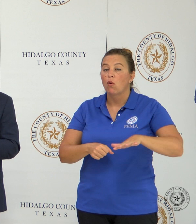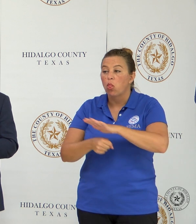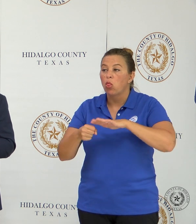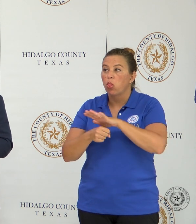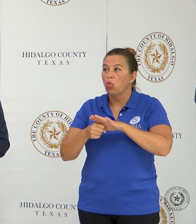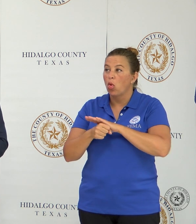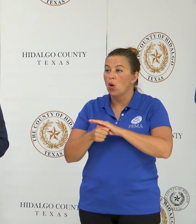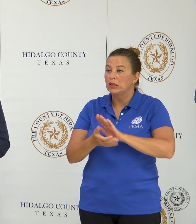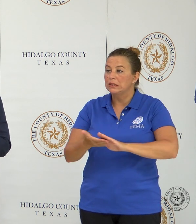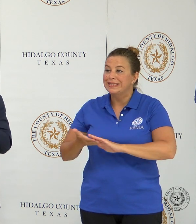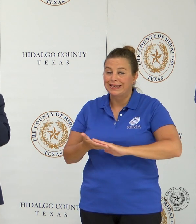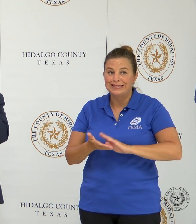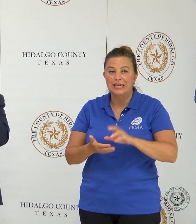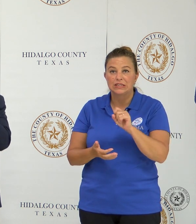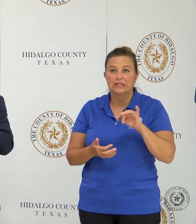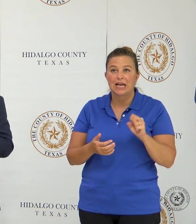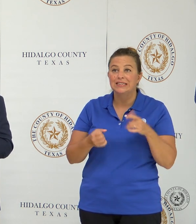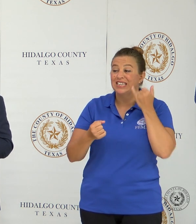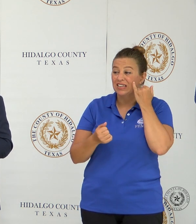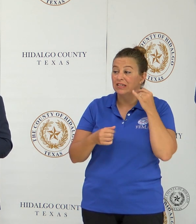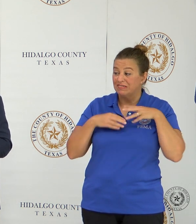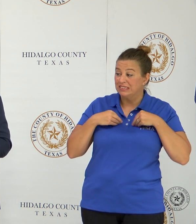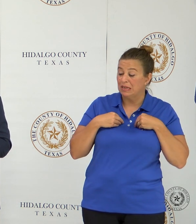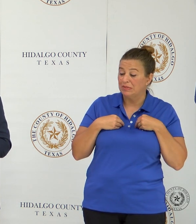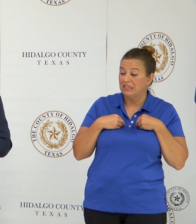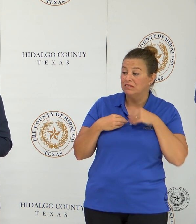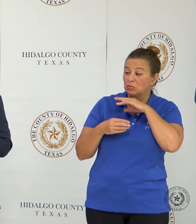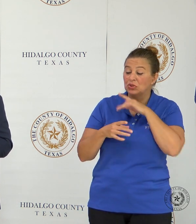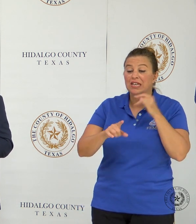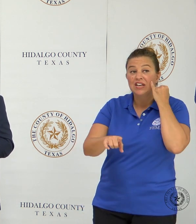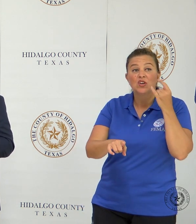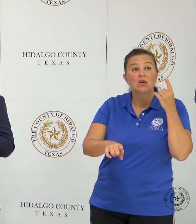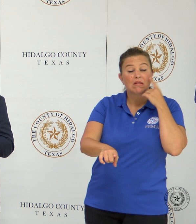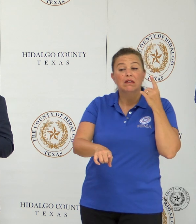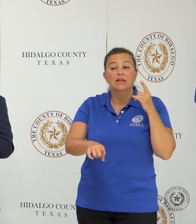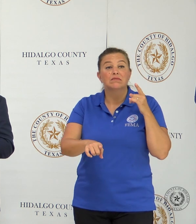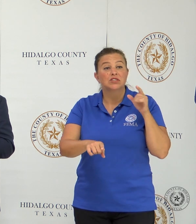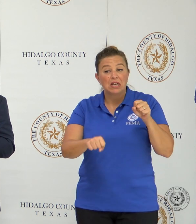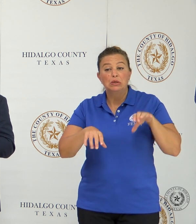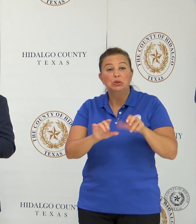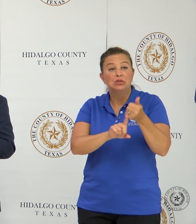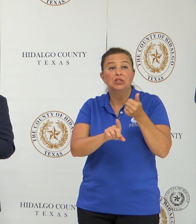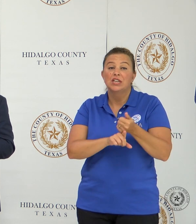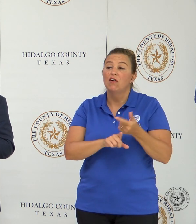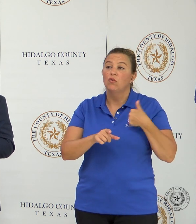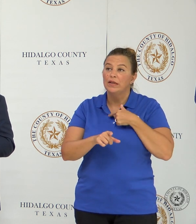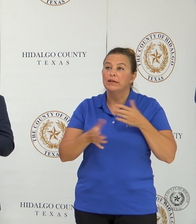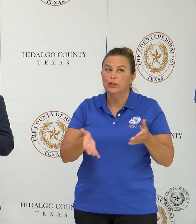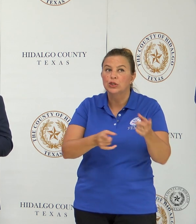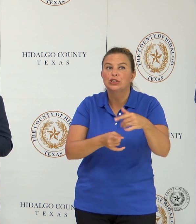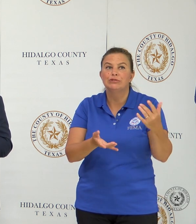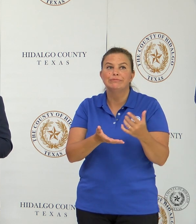sites that are also accepting debris if you feel like you can do this yourself. We encourage people to take advantage over the next 30 days